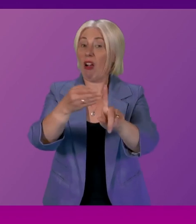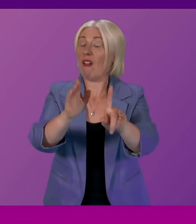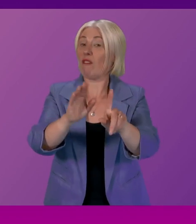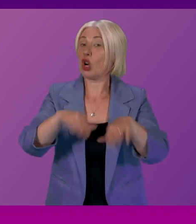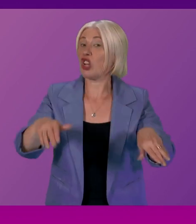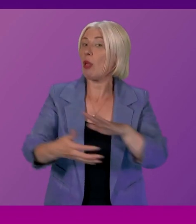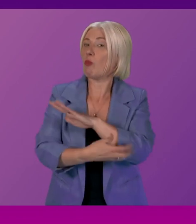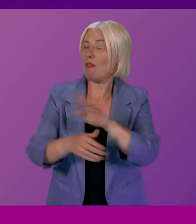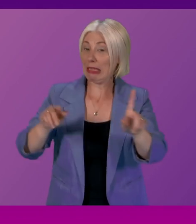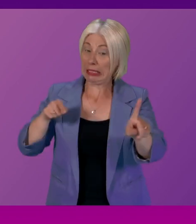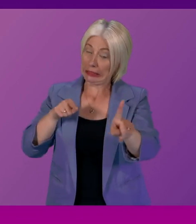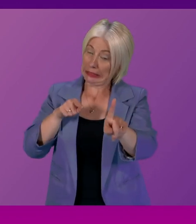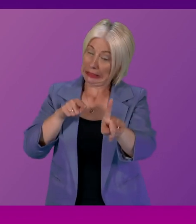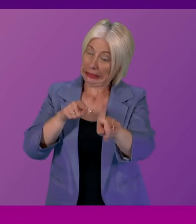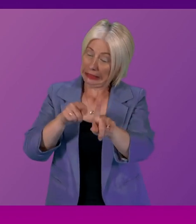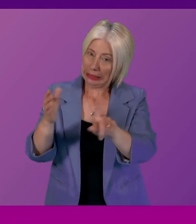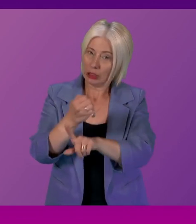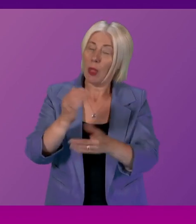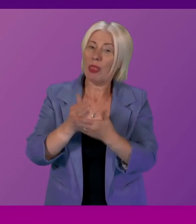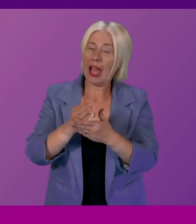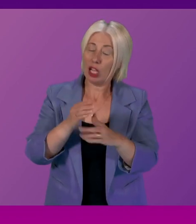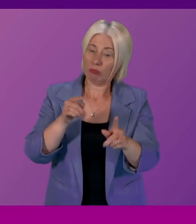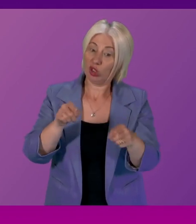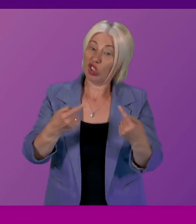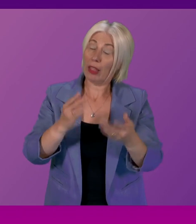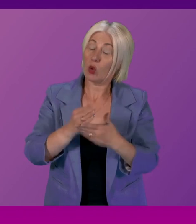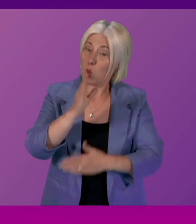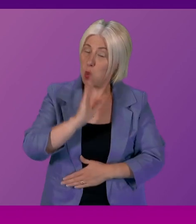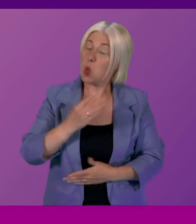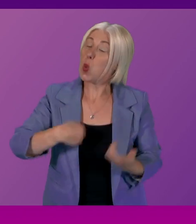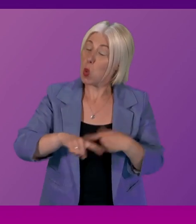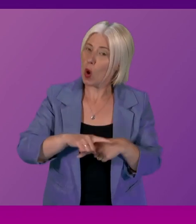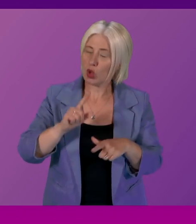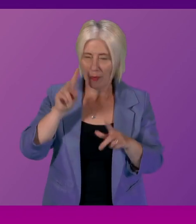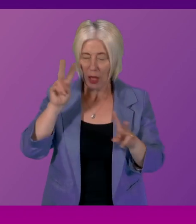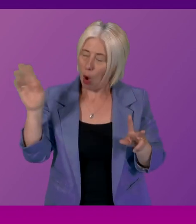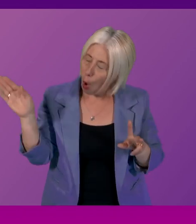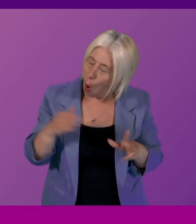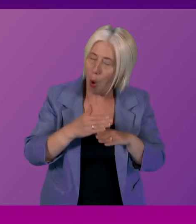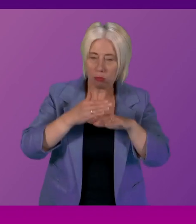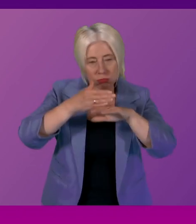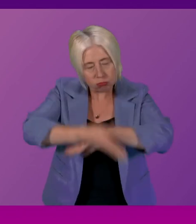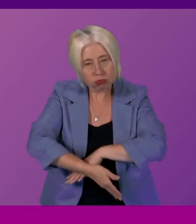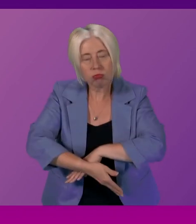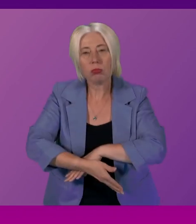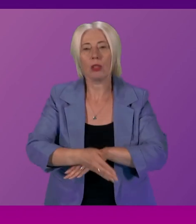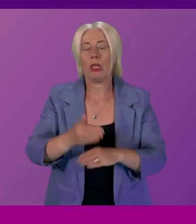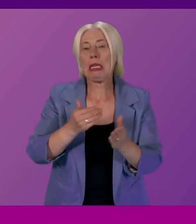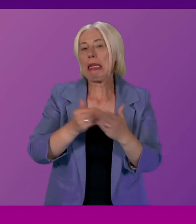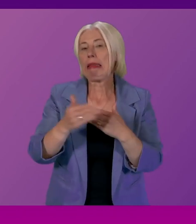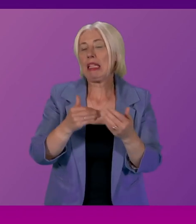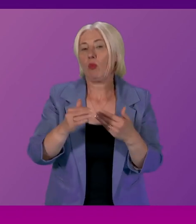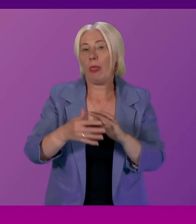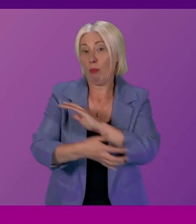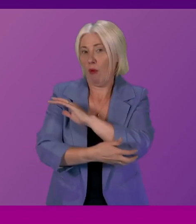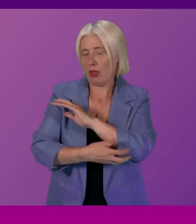that's a challenge we take very very seriously so if I combine all of what we're doing in relation to tackling child poverty I'm